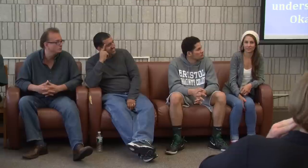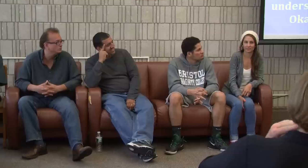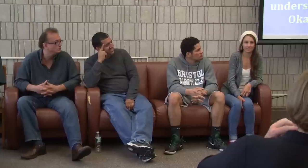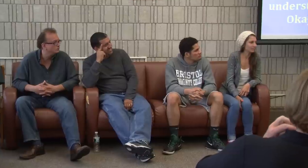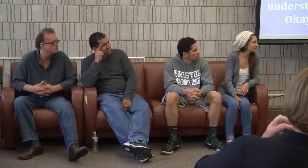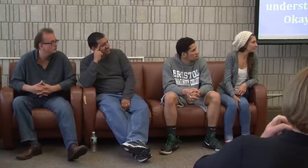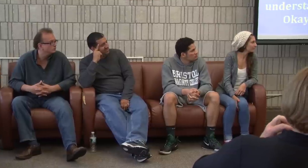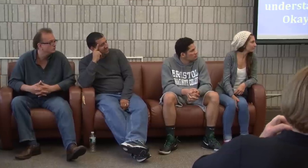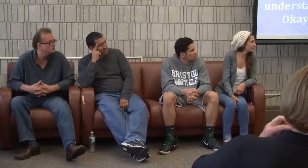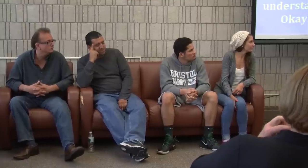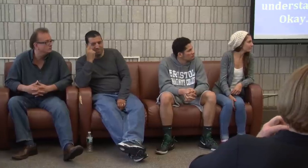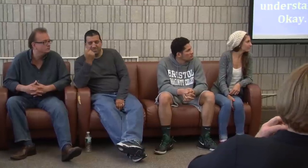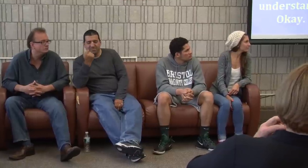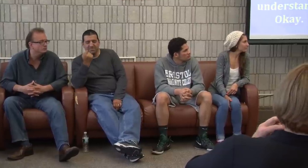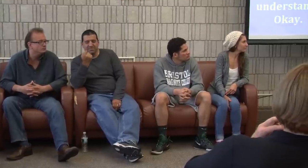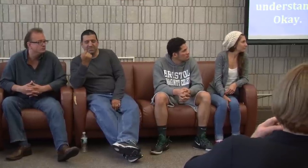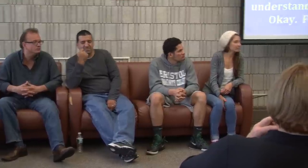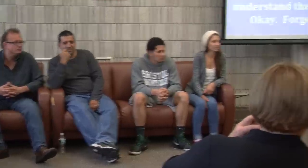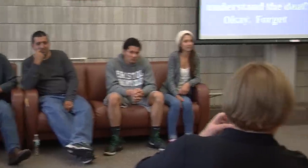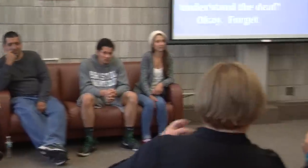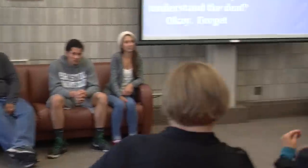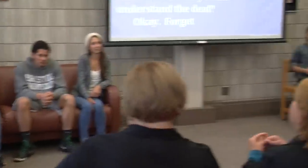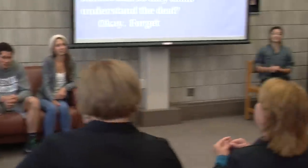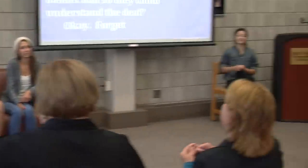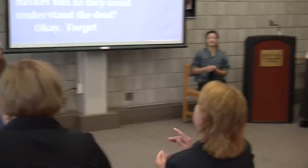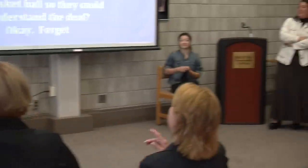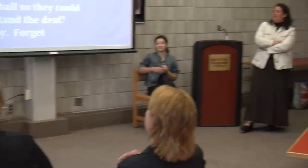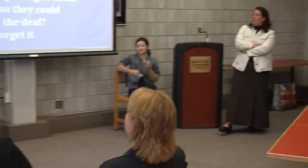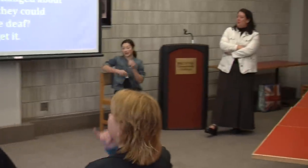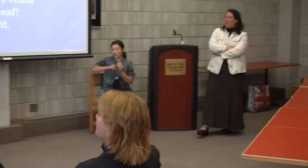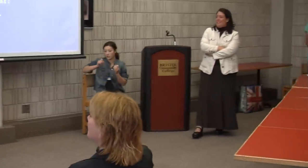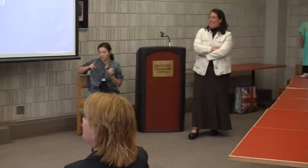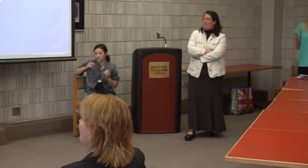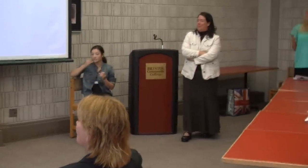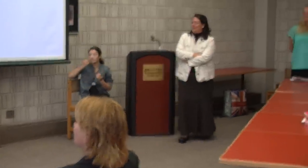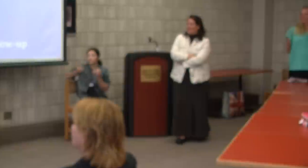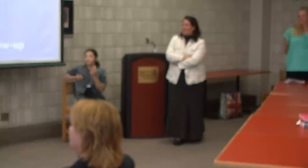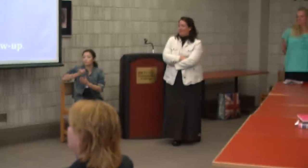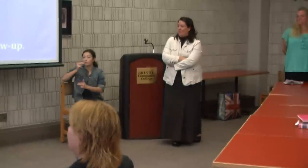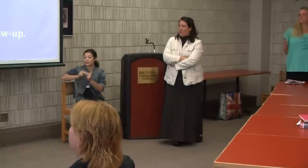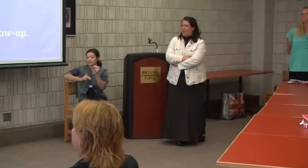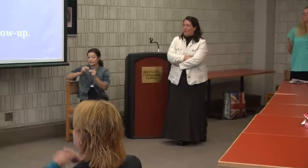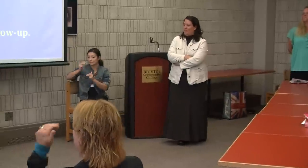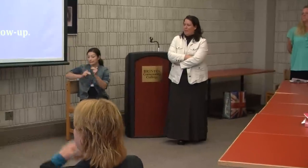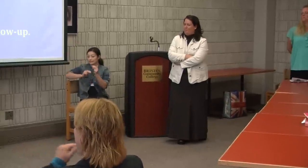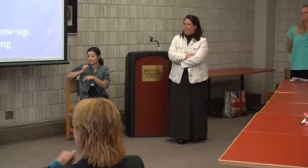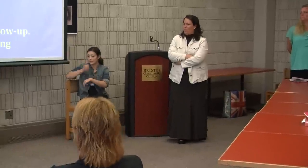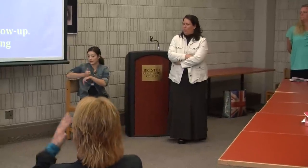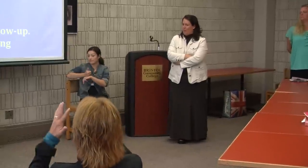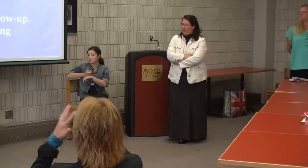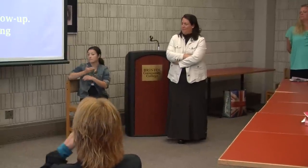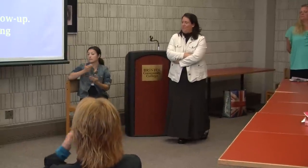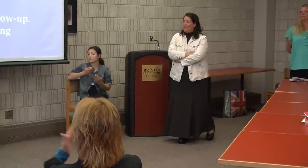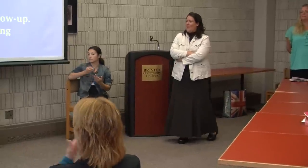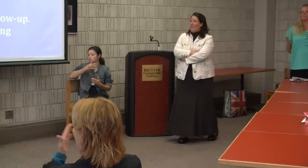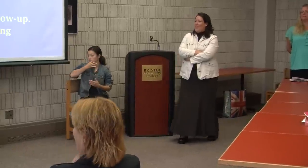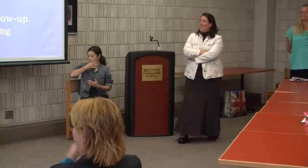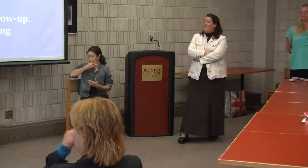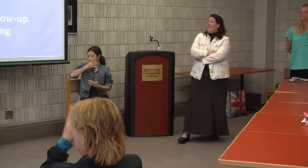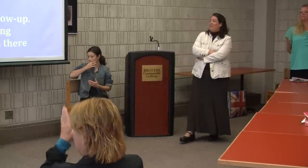How does this follow up then? If there's a new building built on campus, which there may be, will be, and the deaf